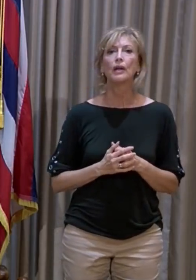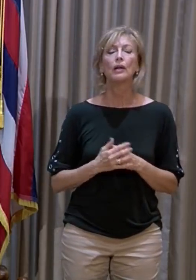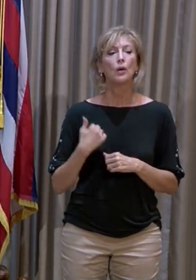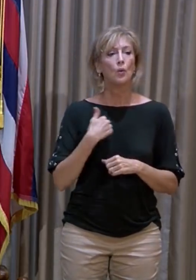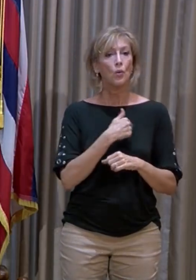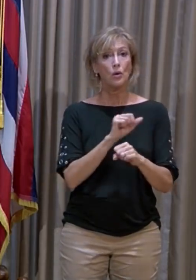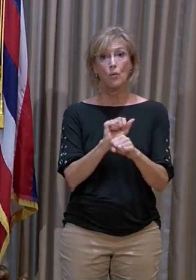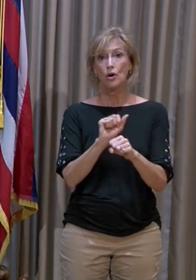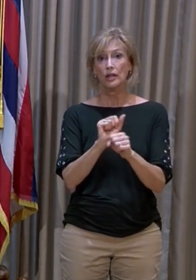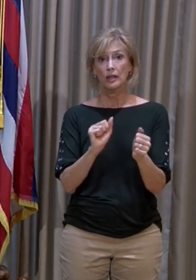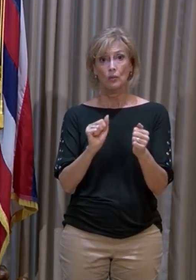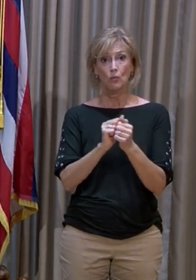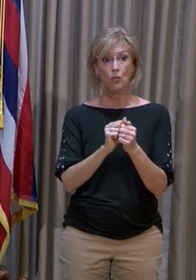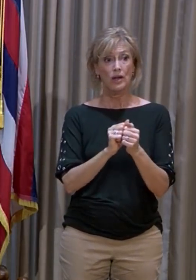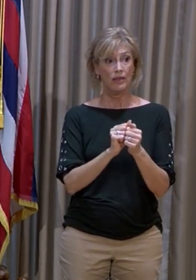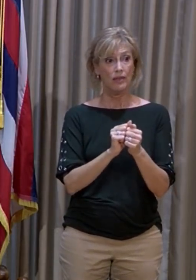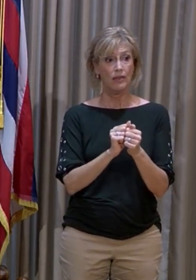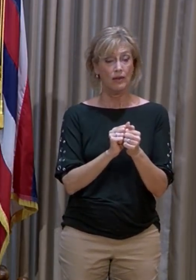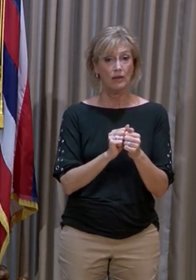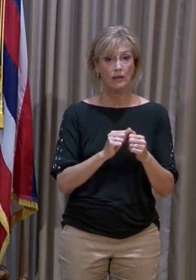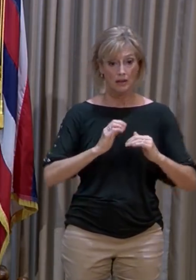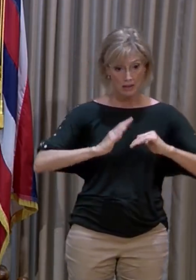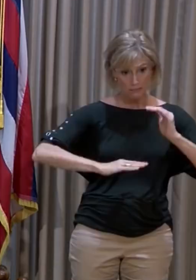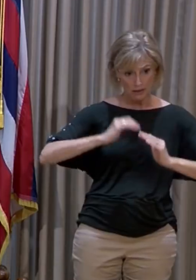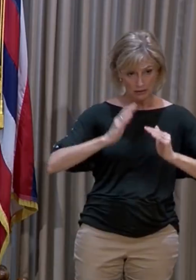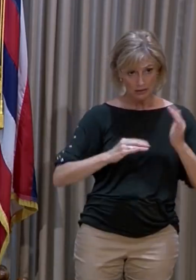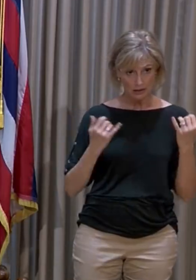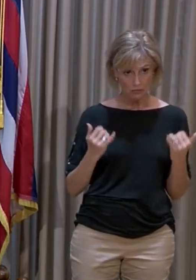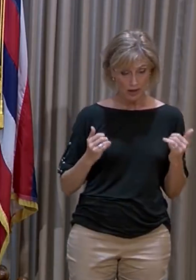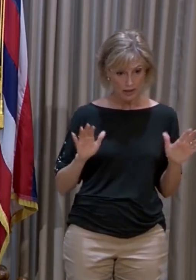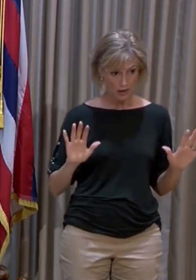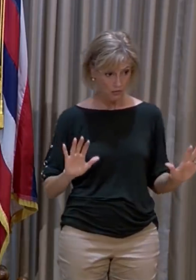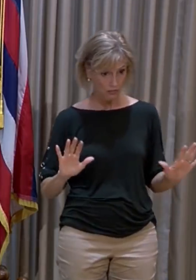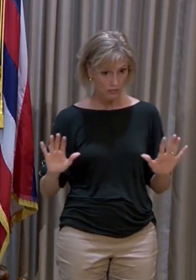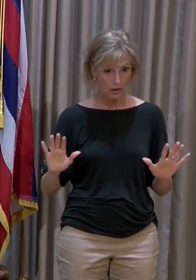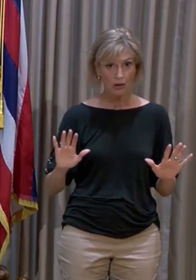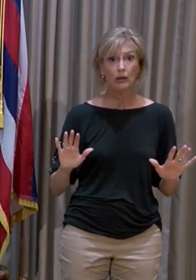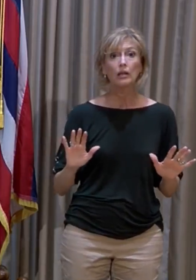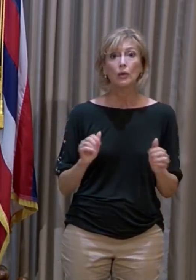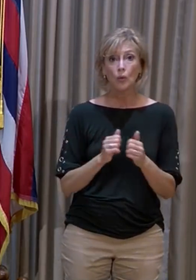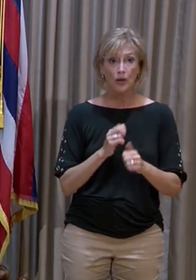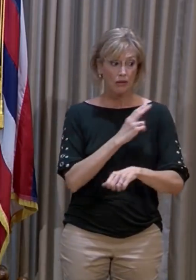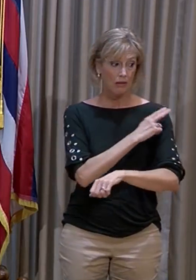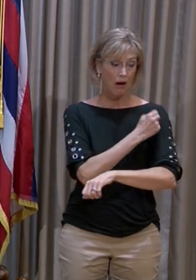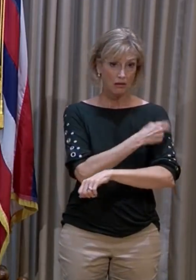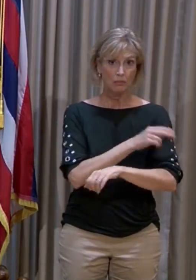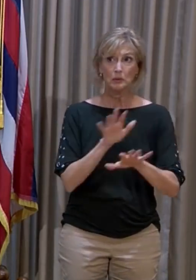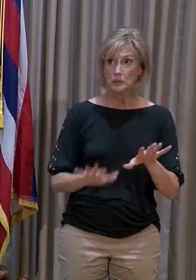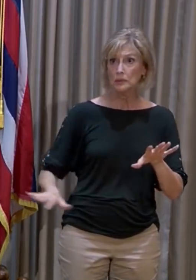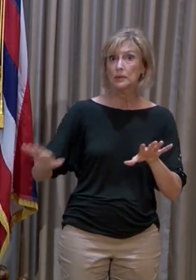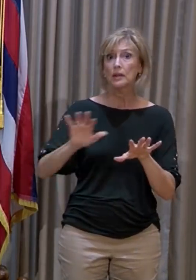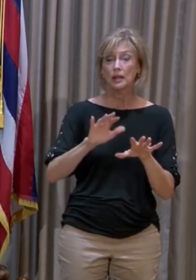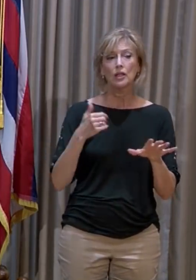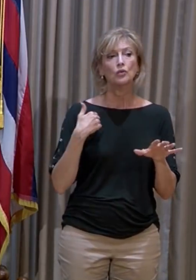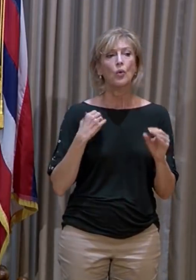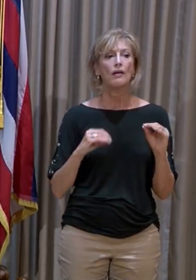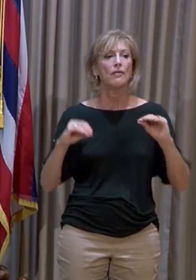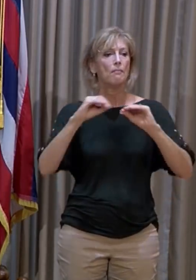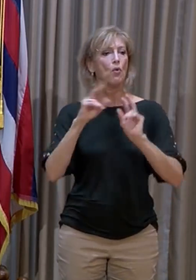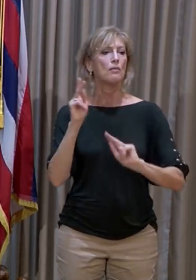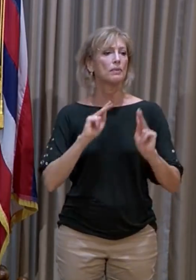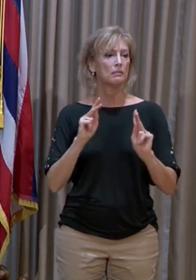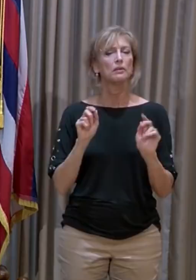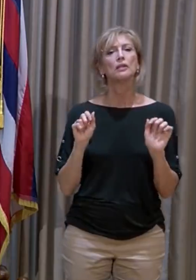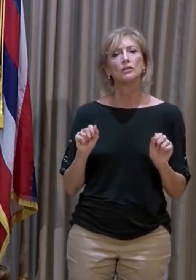within the existing physical structures in the hospitals across the state to expand capacity to